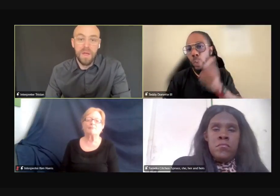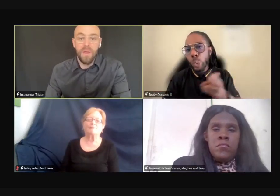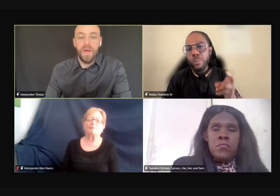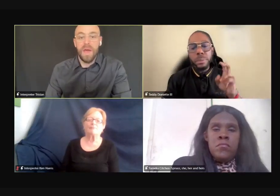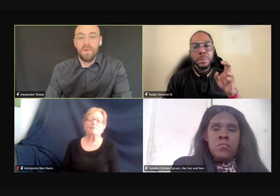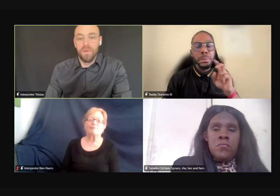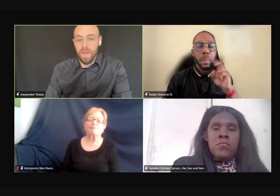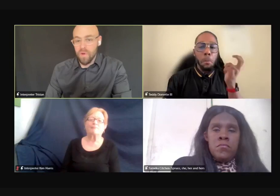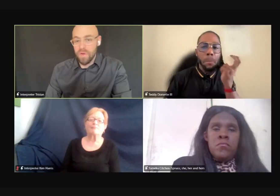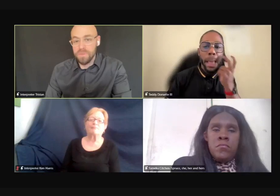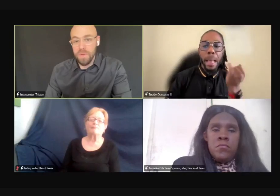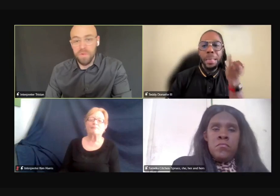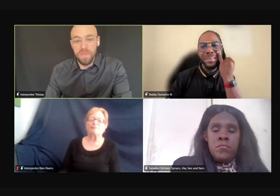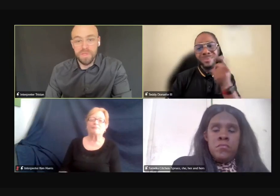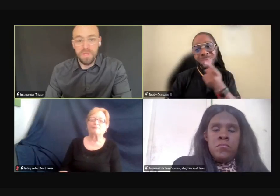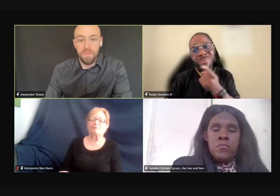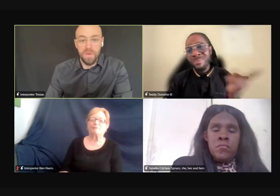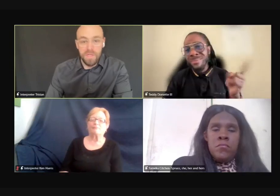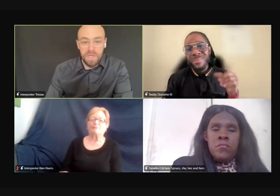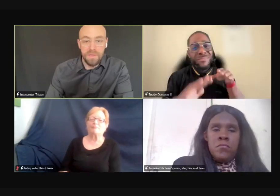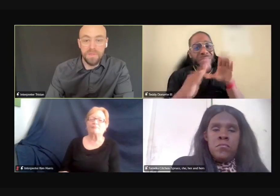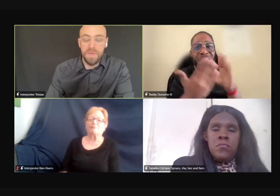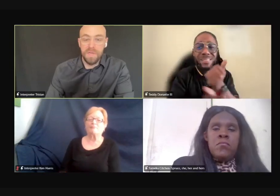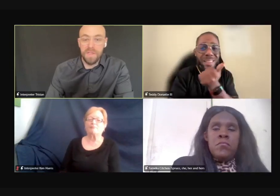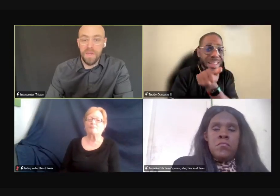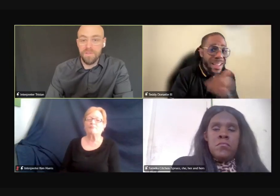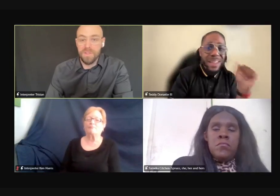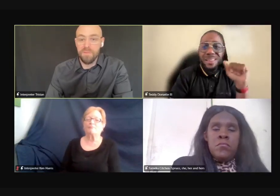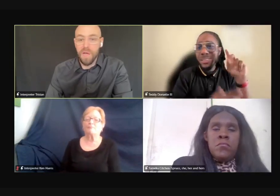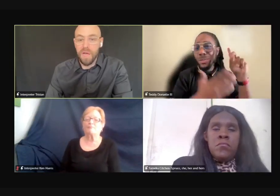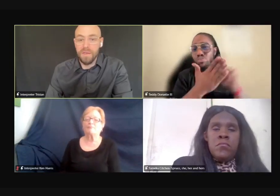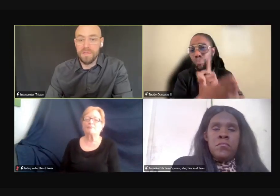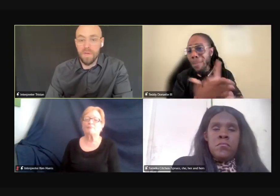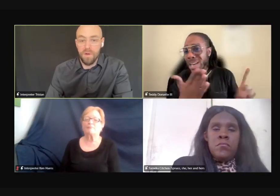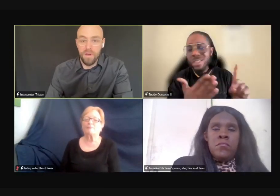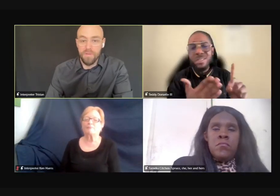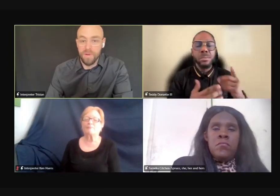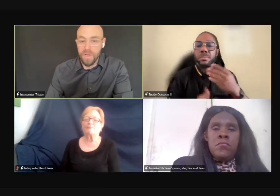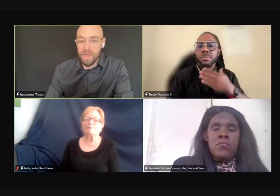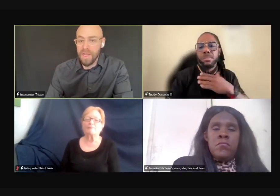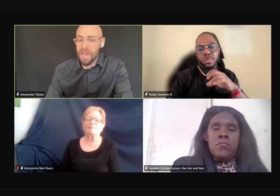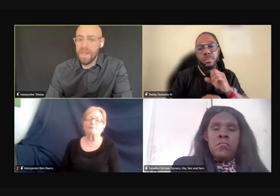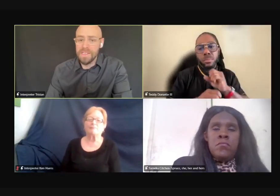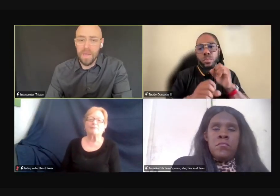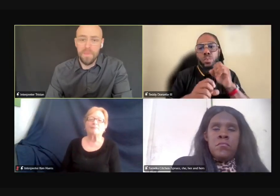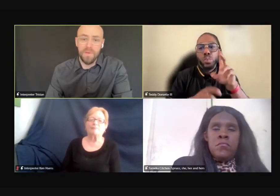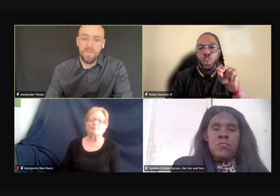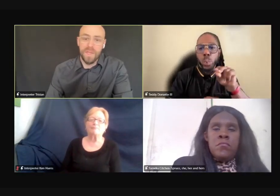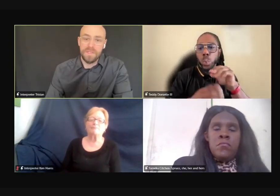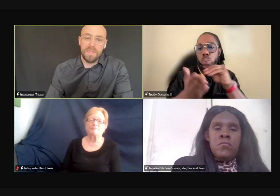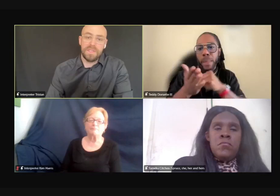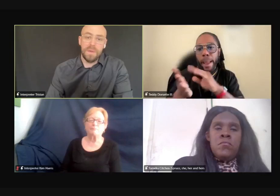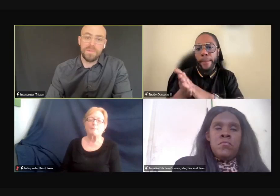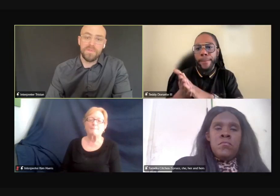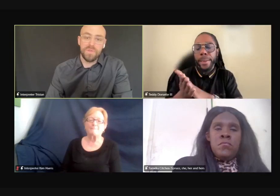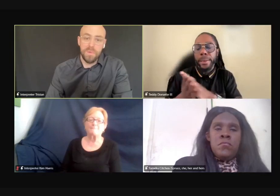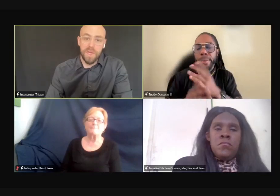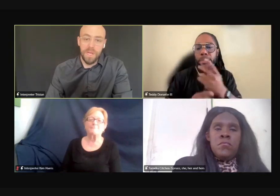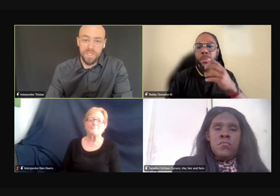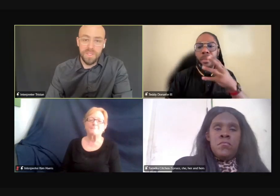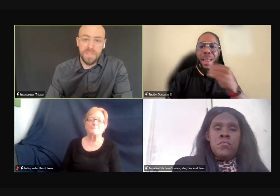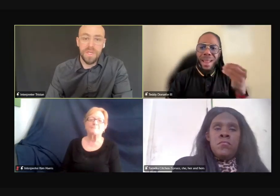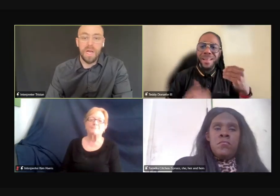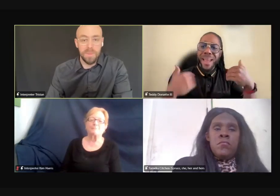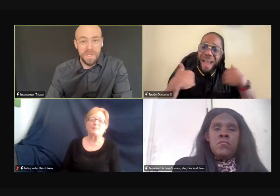either. I encourage people in the community, being deaf, deaf-blind, or hard of hearing, anytime that you face any types of